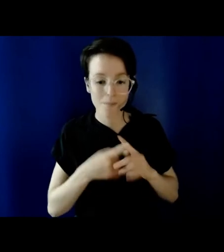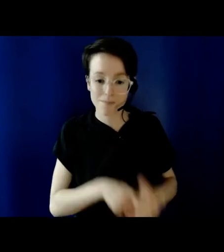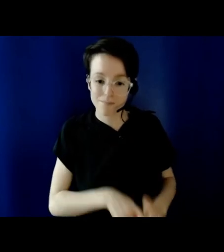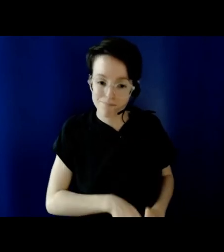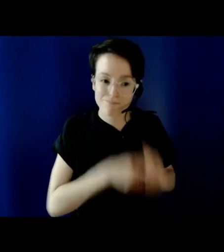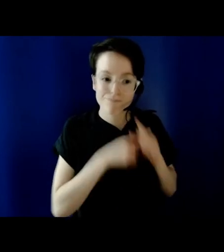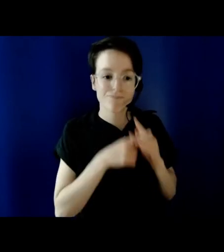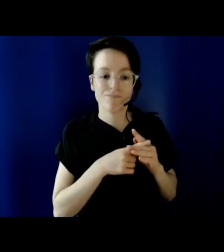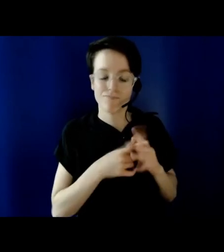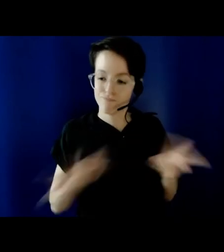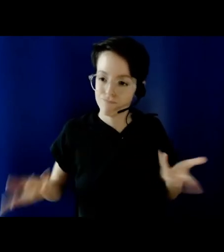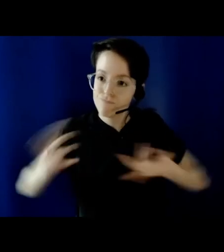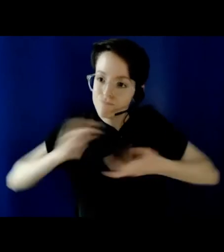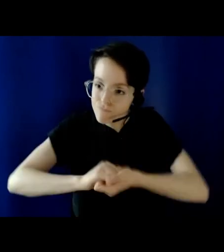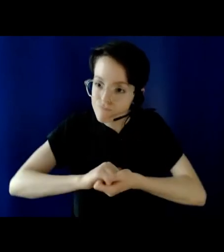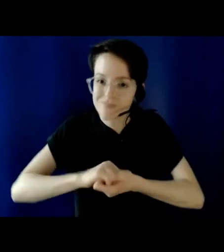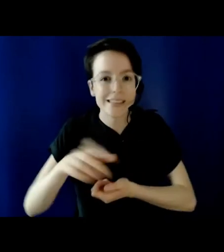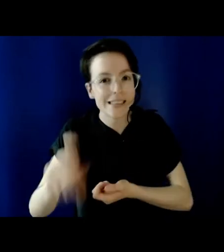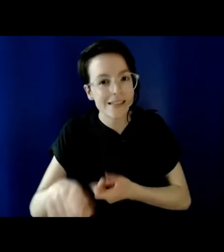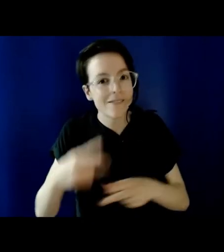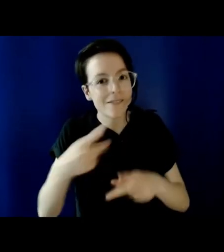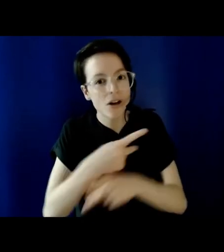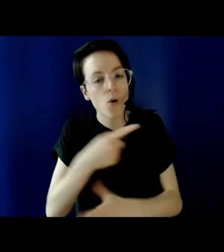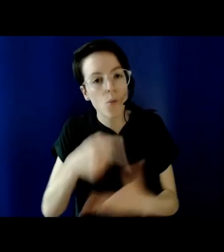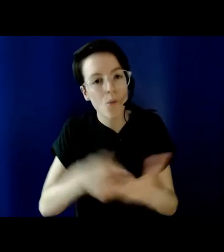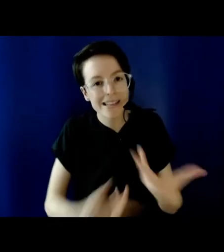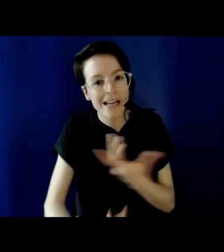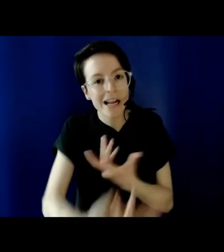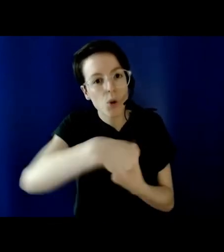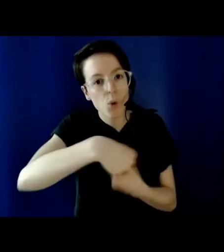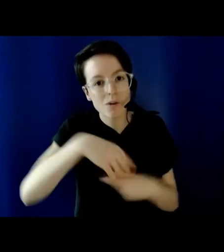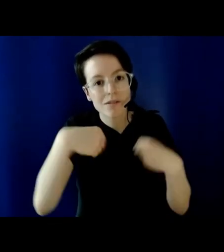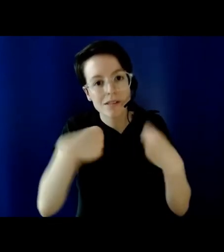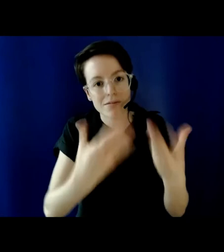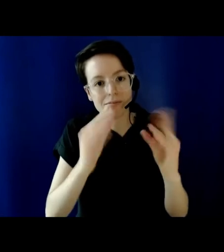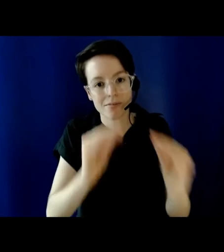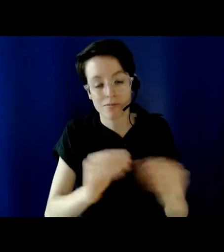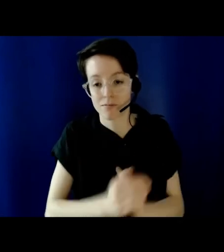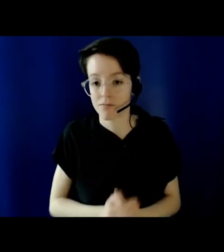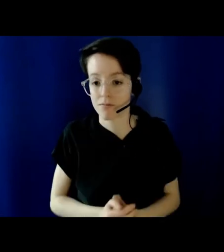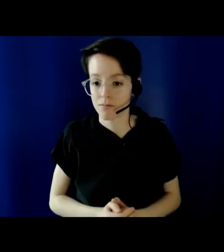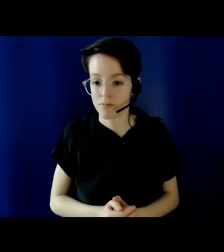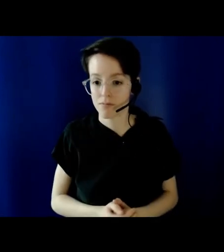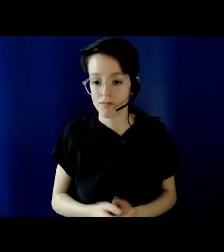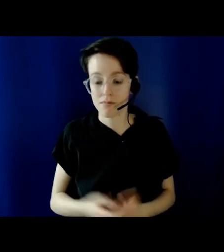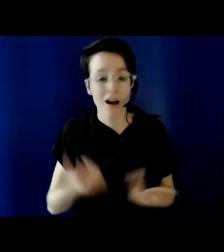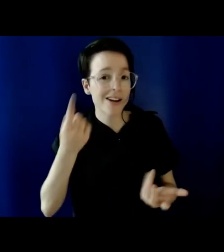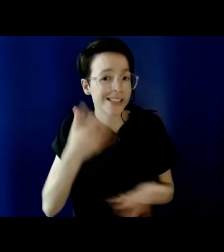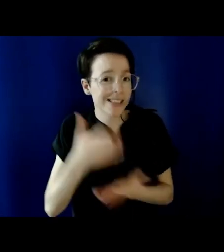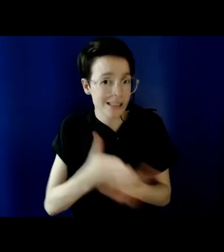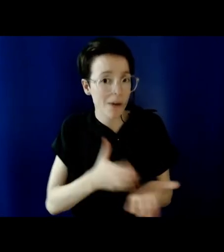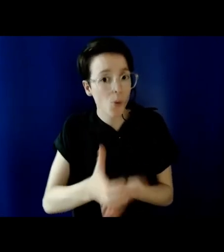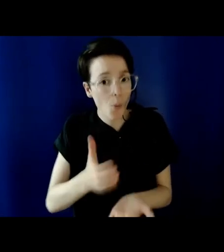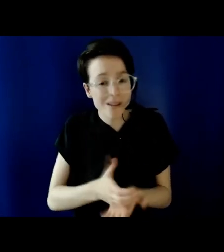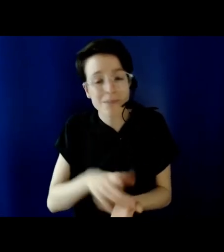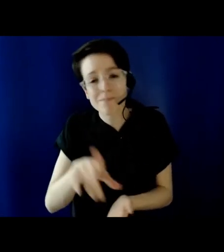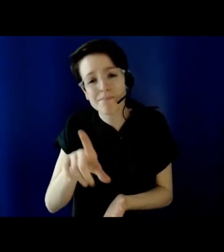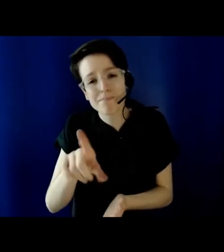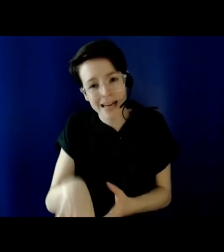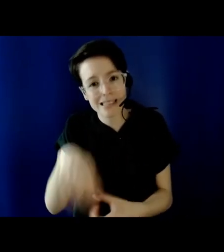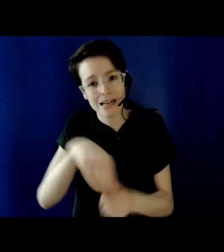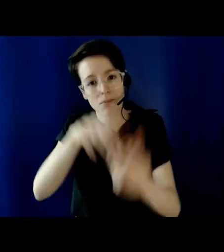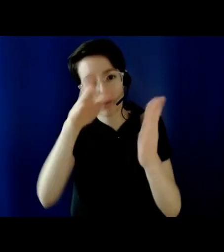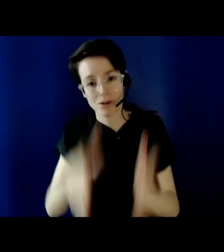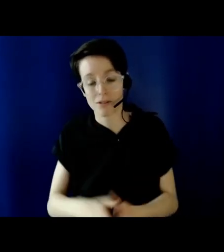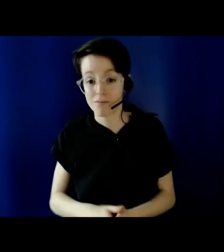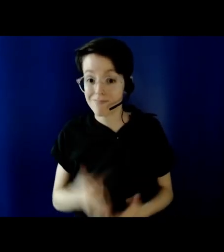options. Some courses have to be offered in person. I did a degree in acting at UBC. It would be really difficult to learn